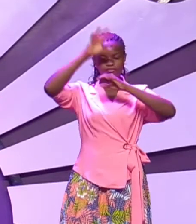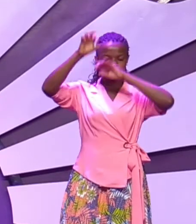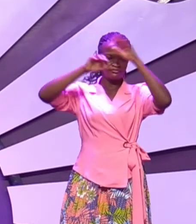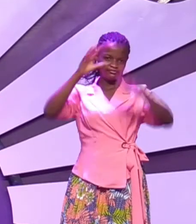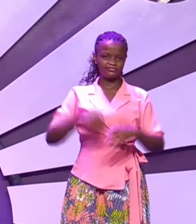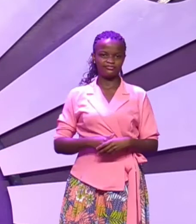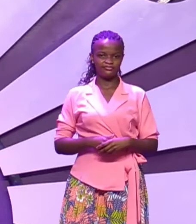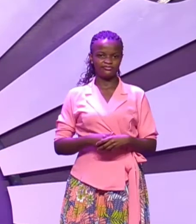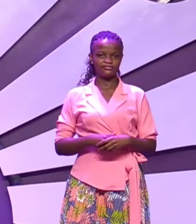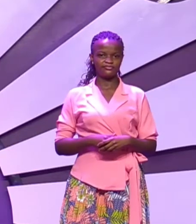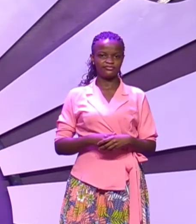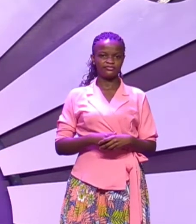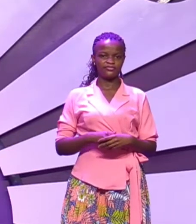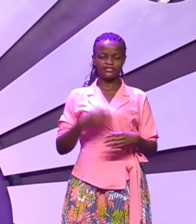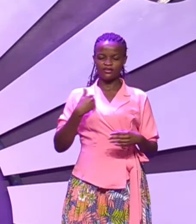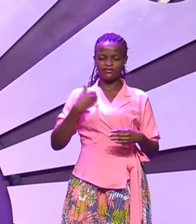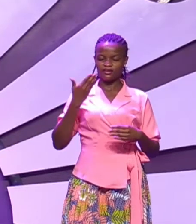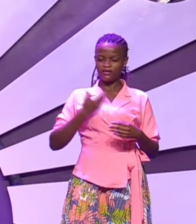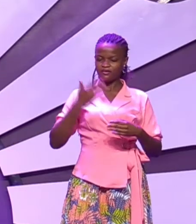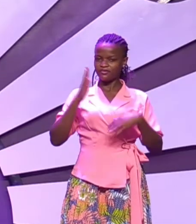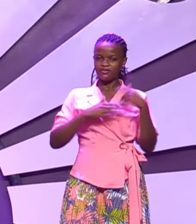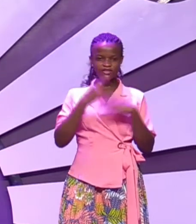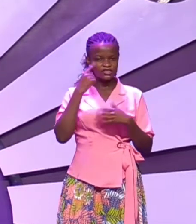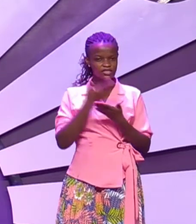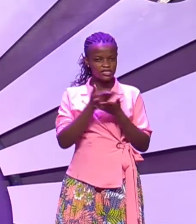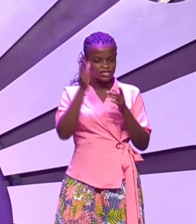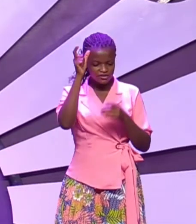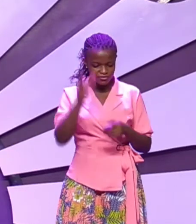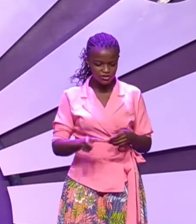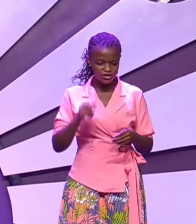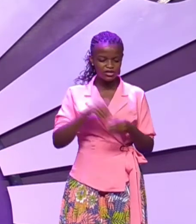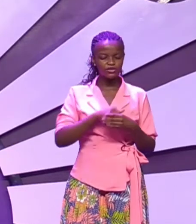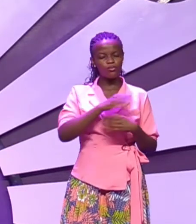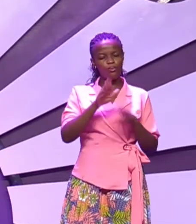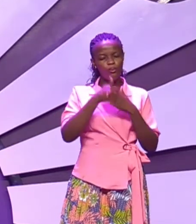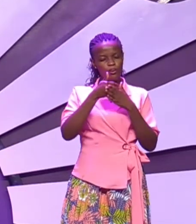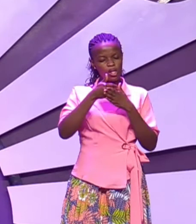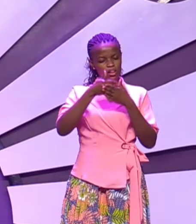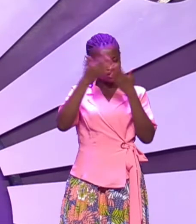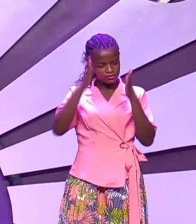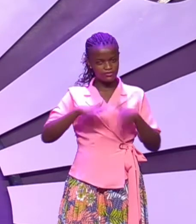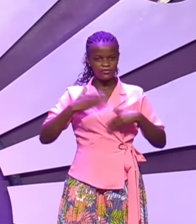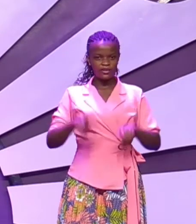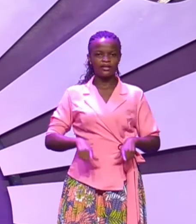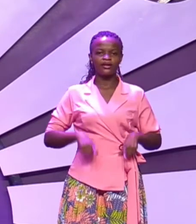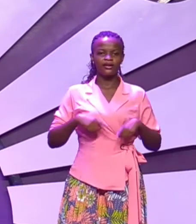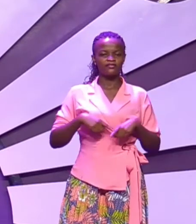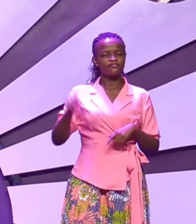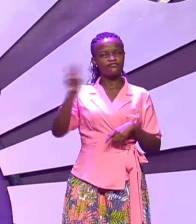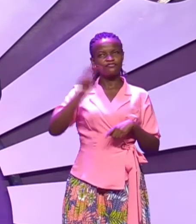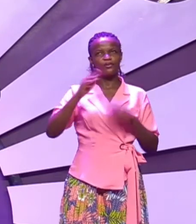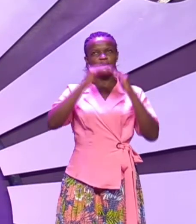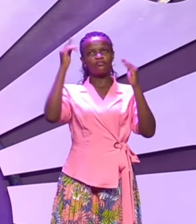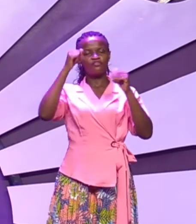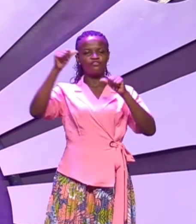I have not seen any person in my life for the same level of anointing as Paul